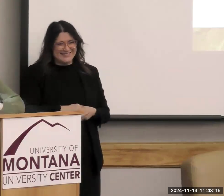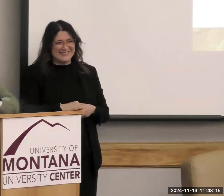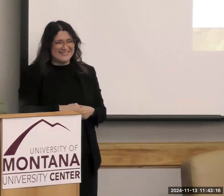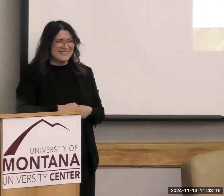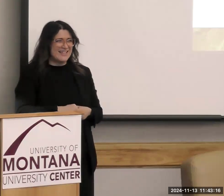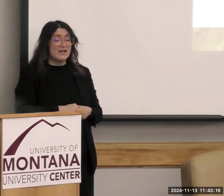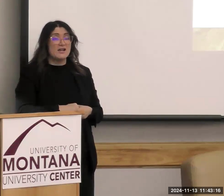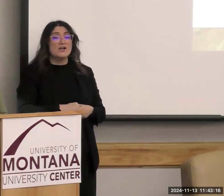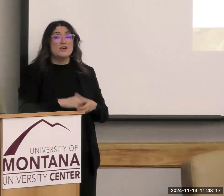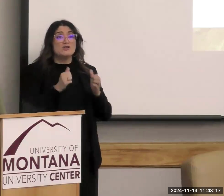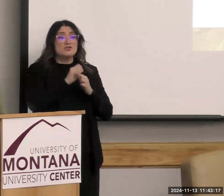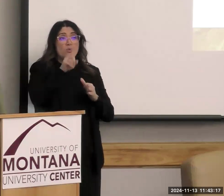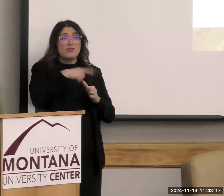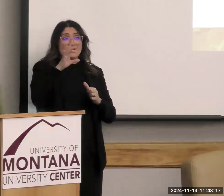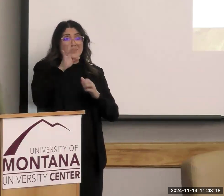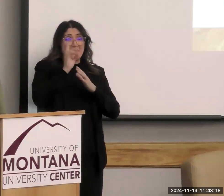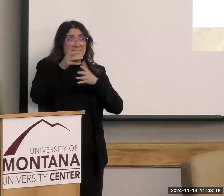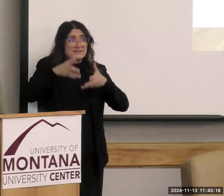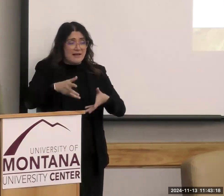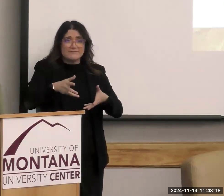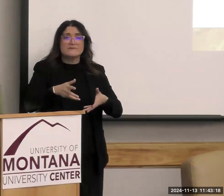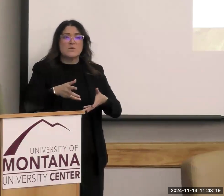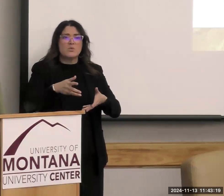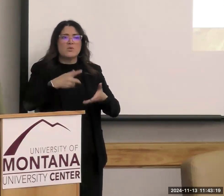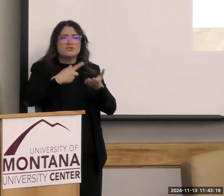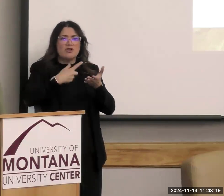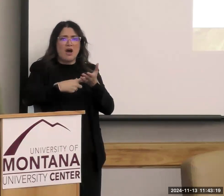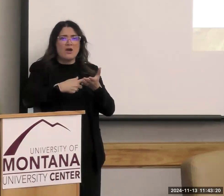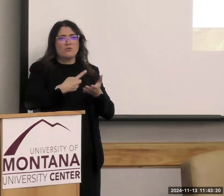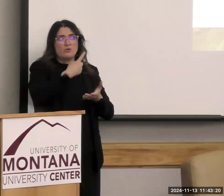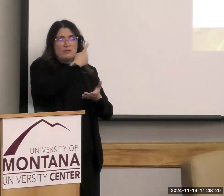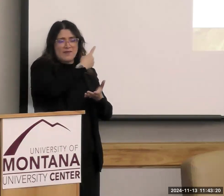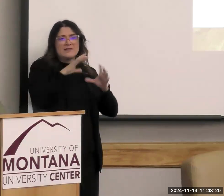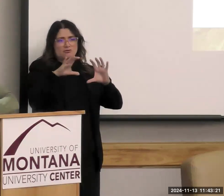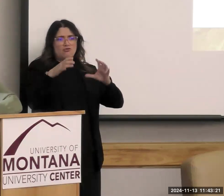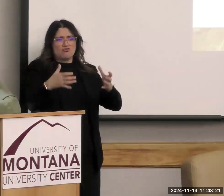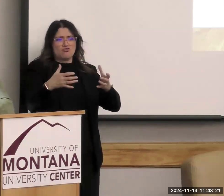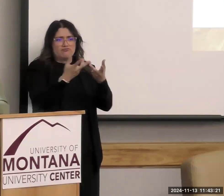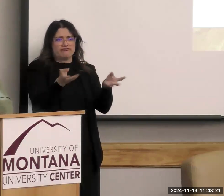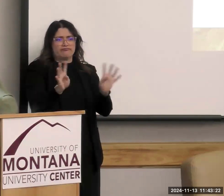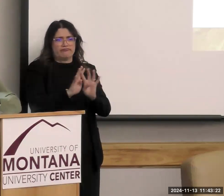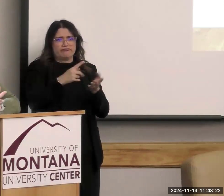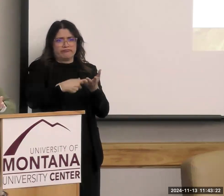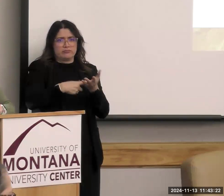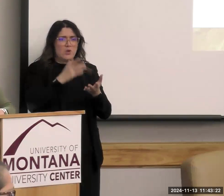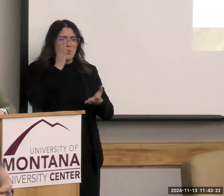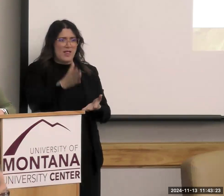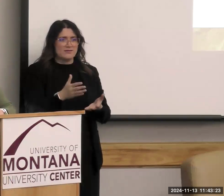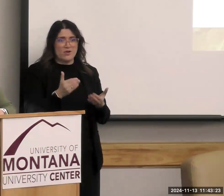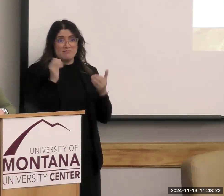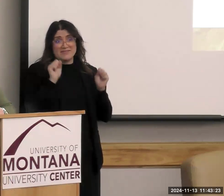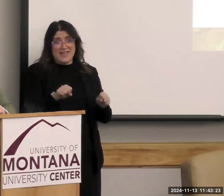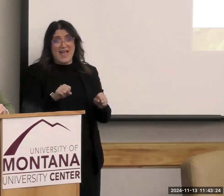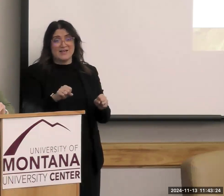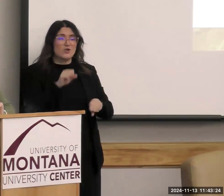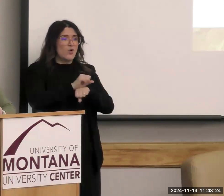with only eight minutes left, we're going to talk through this as a group about, yeah, we're working